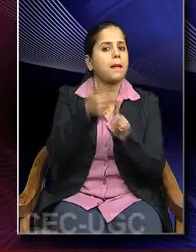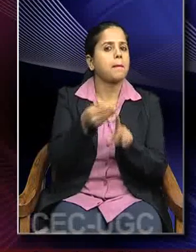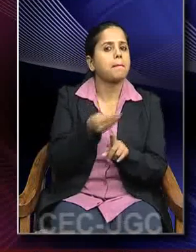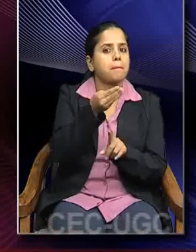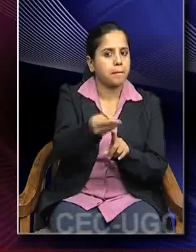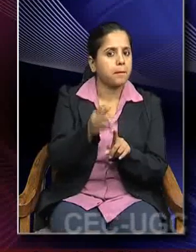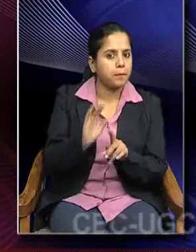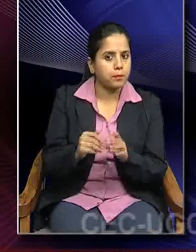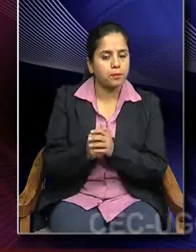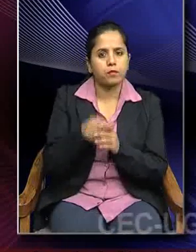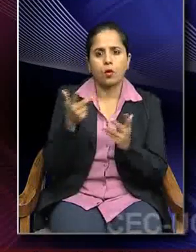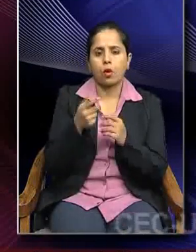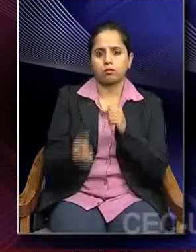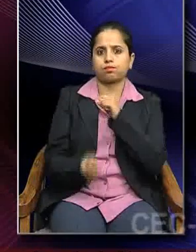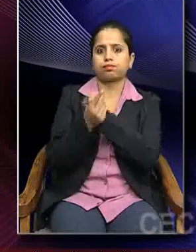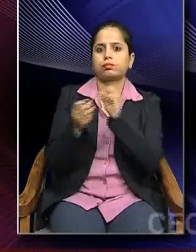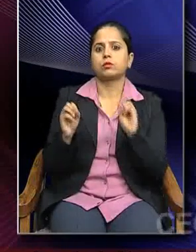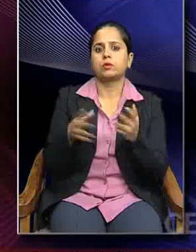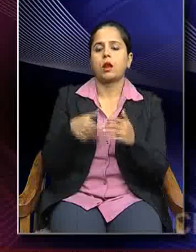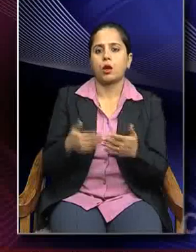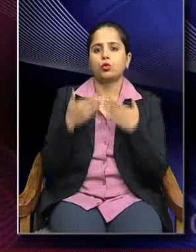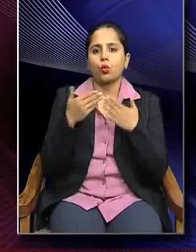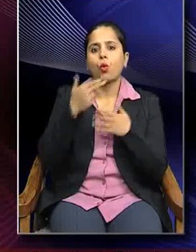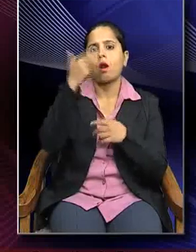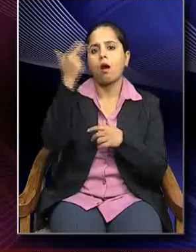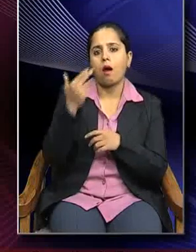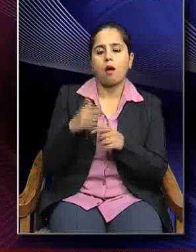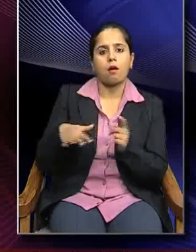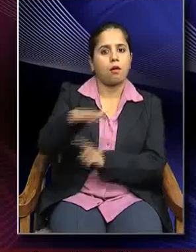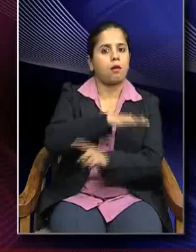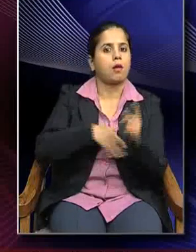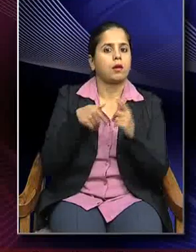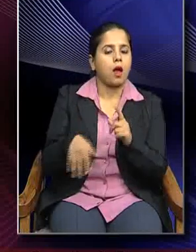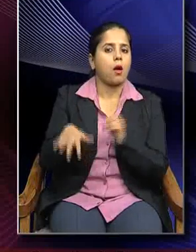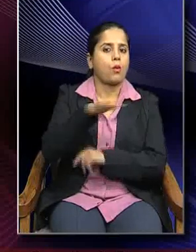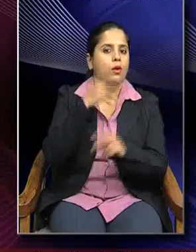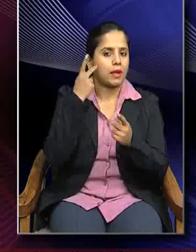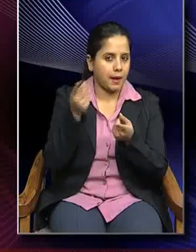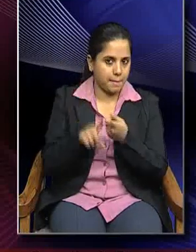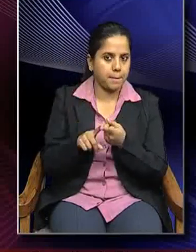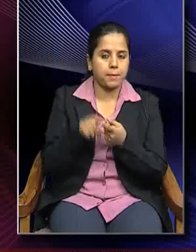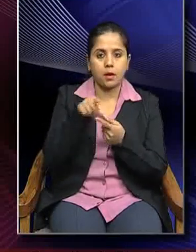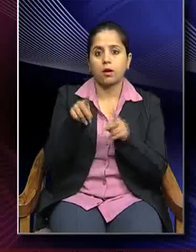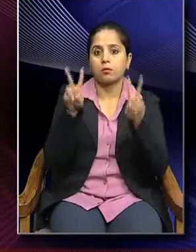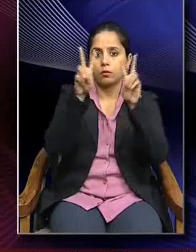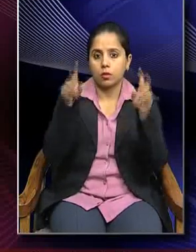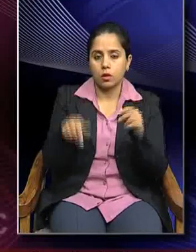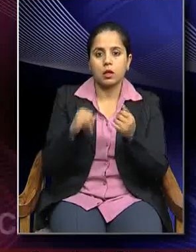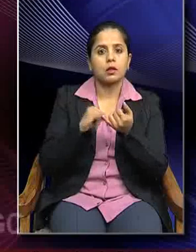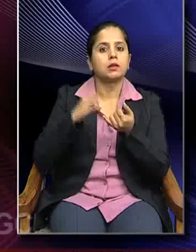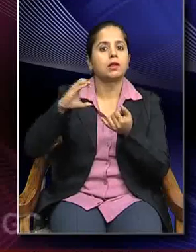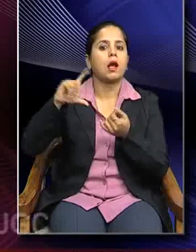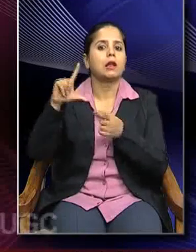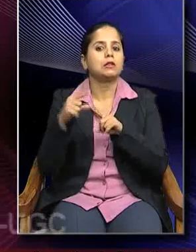what emerged as a school of art in this area, in this region, in terms of sculptural and